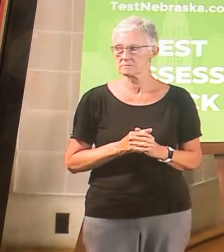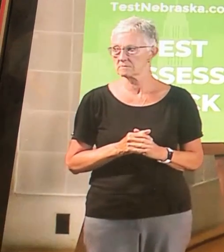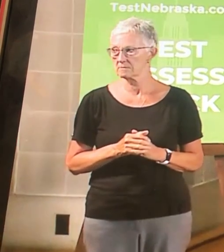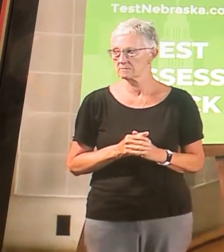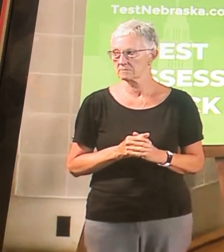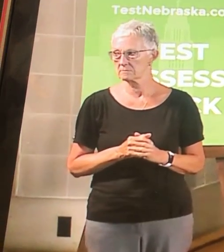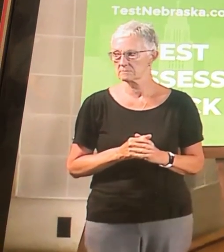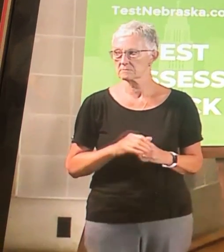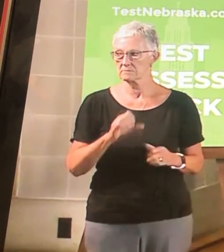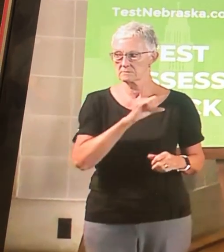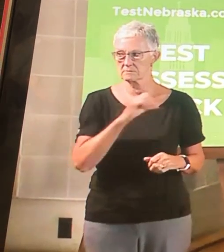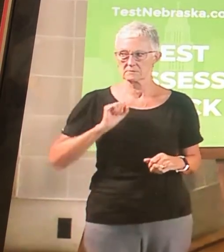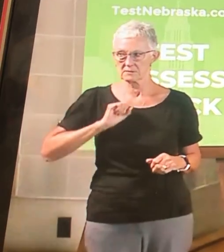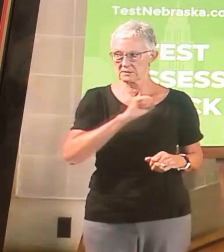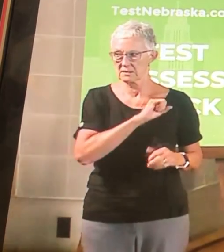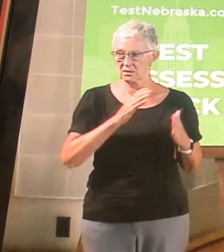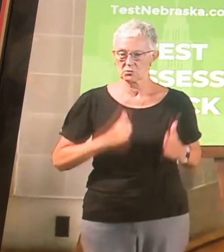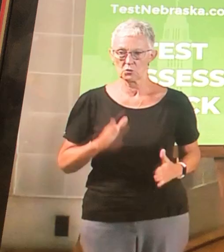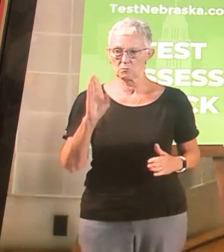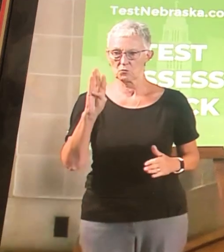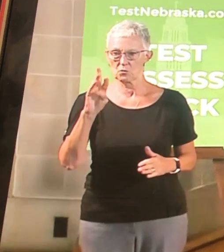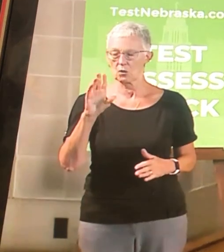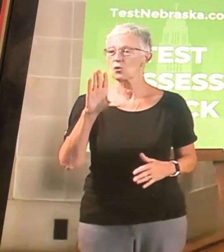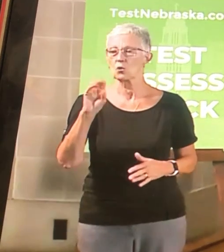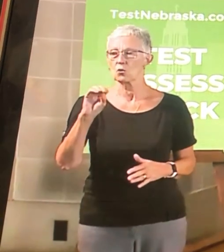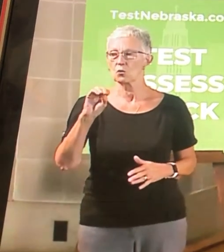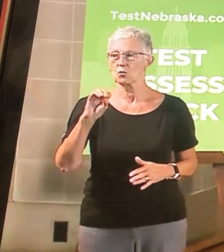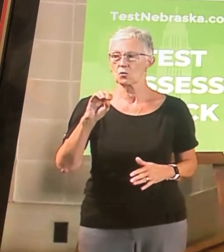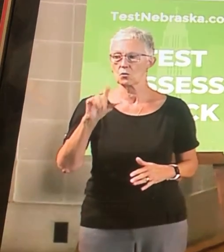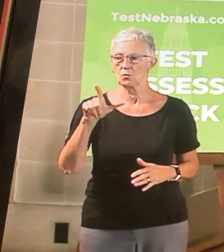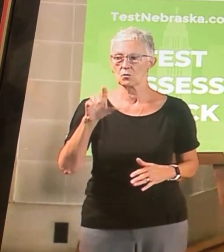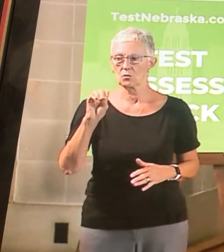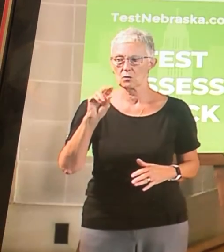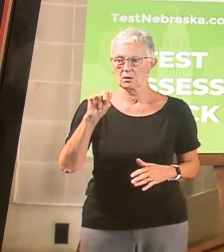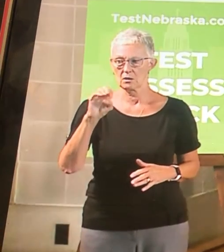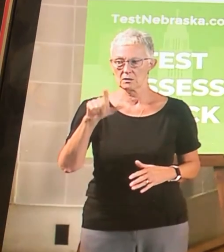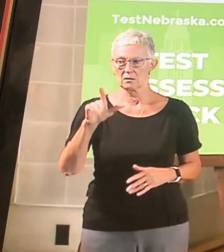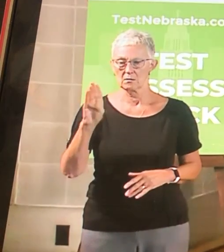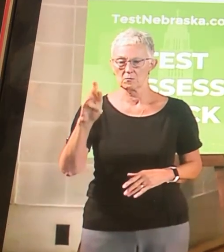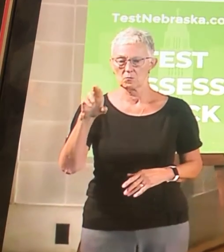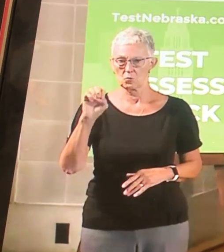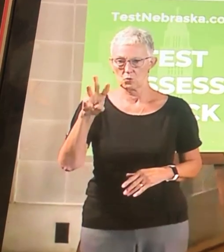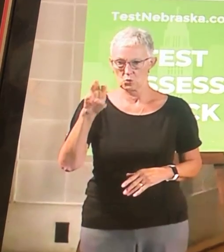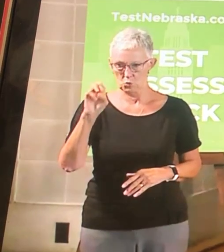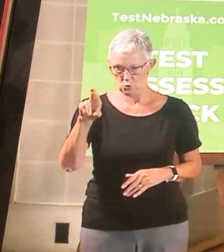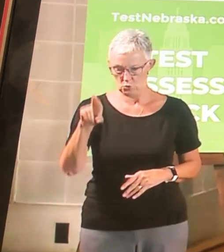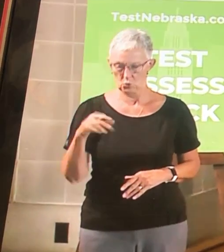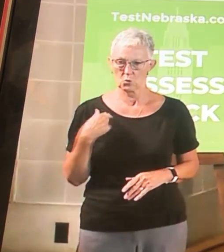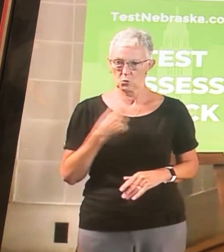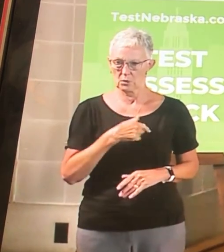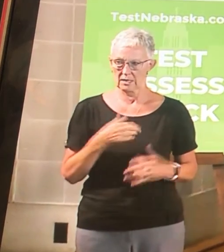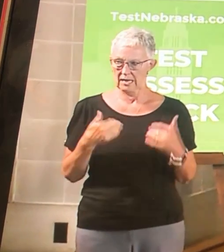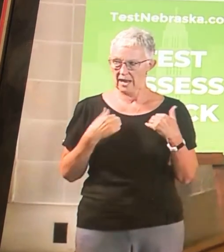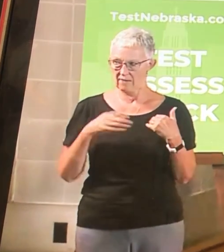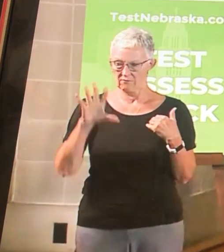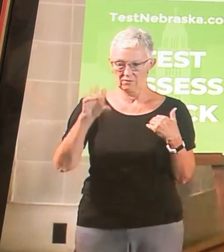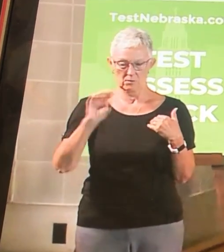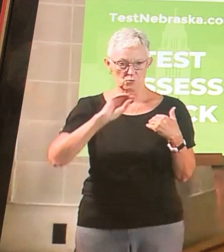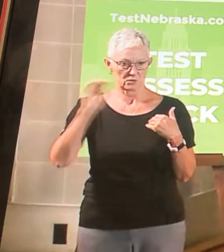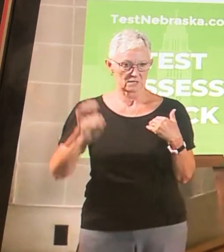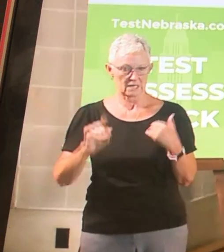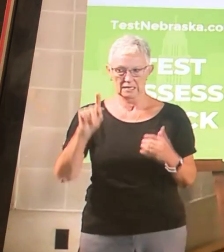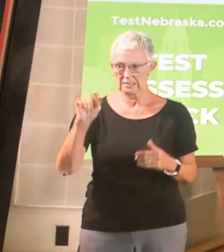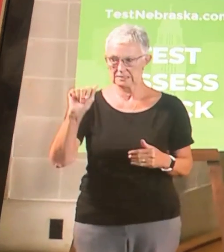Colonel Brewer thank you thank you John Colonel Brewer we passed LB 153 which is a 50% tax credit on our military